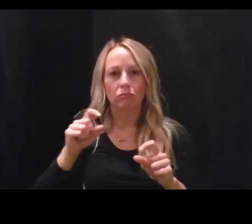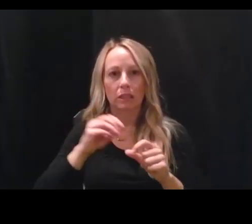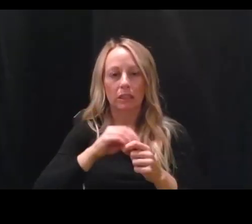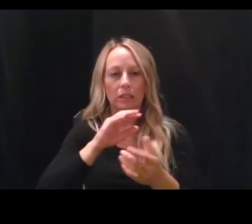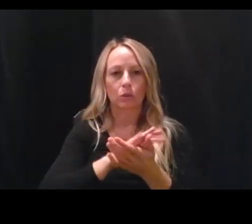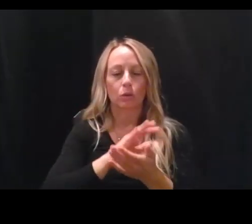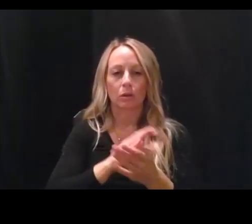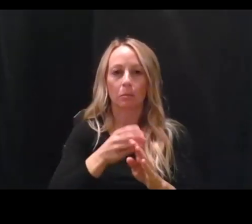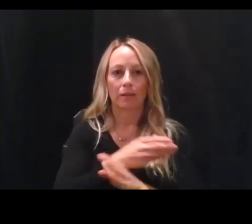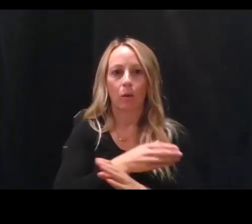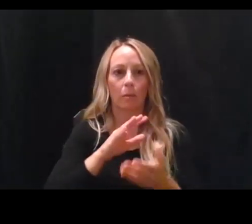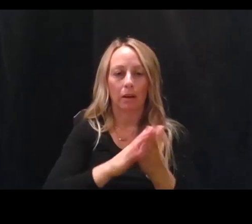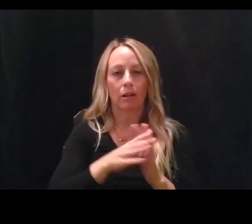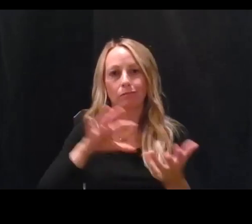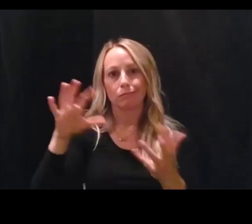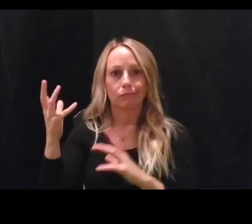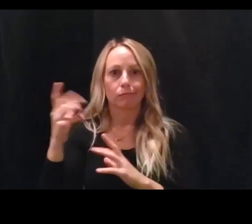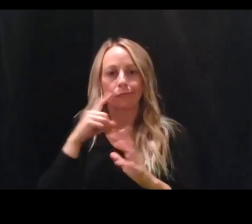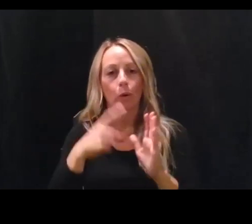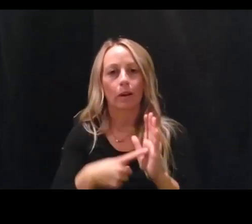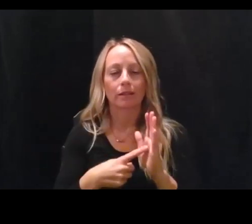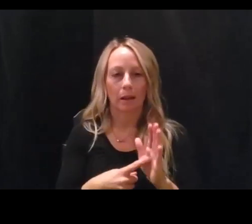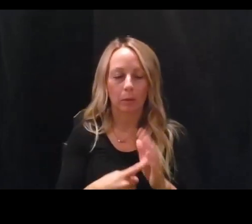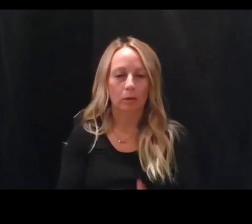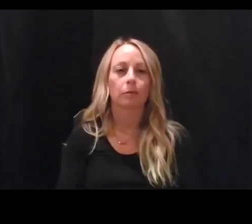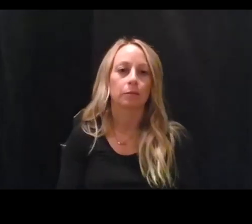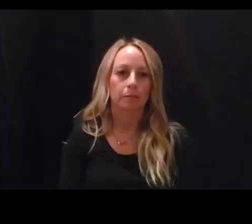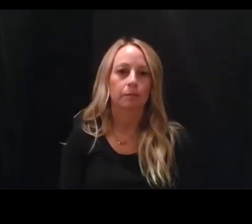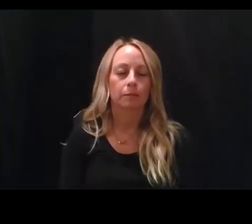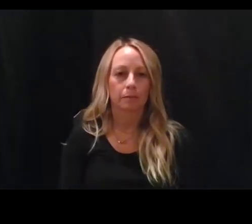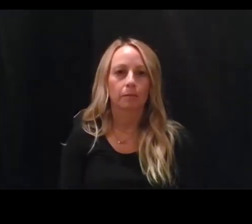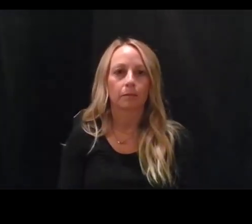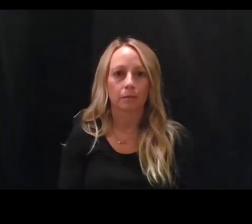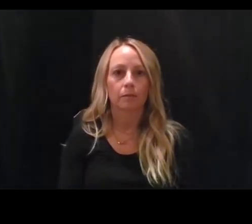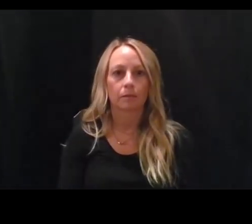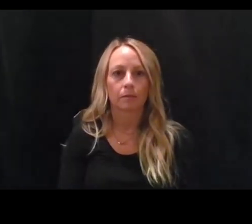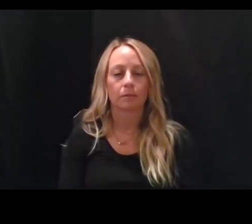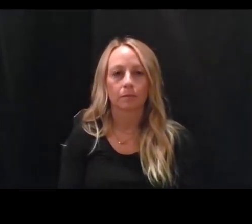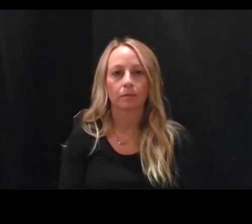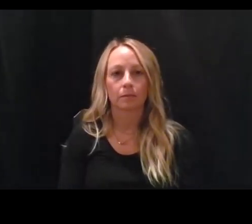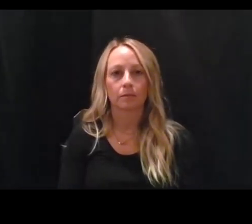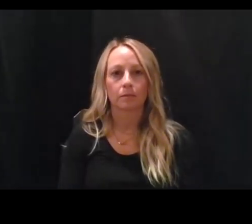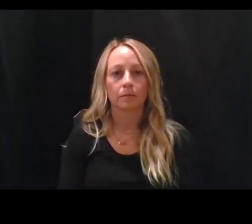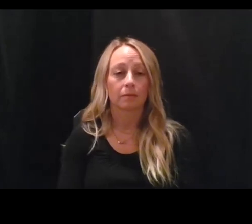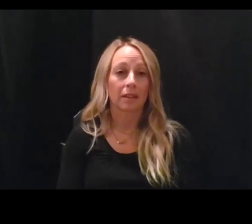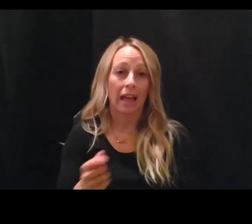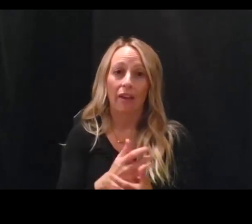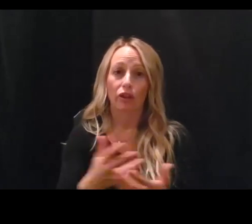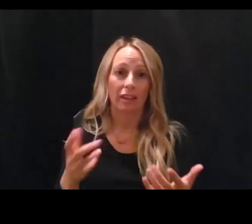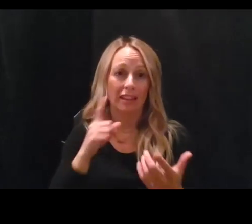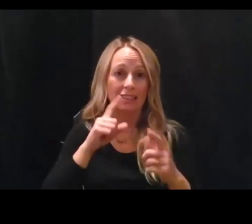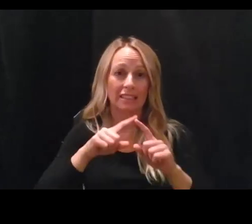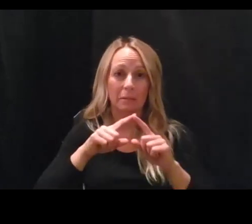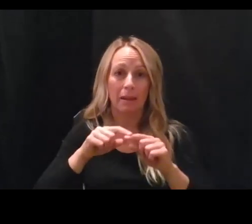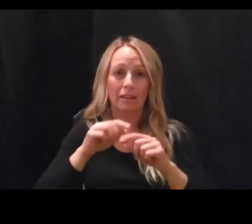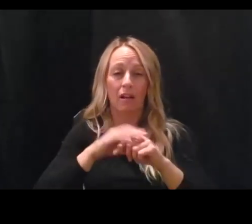gets out of control, for example. Uh, so, um, uh, everything's dependent on